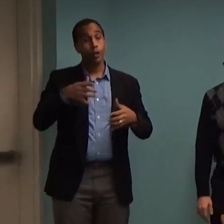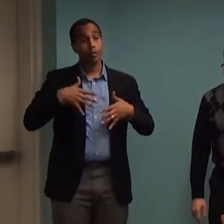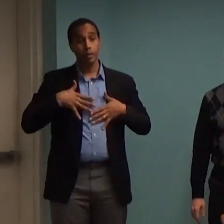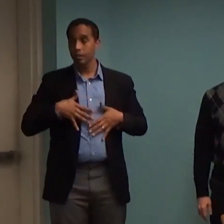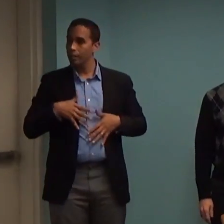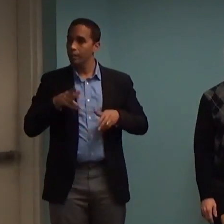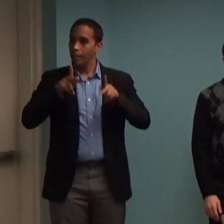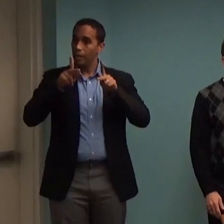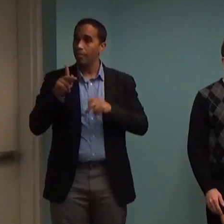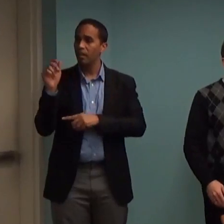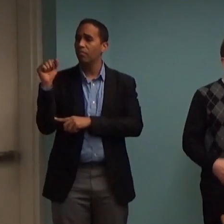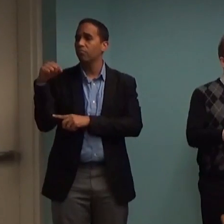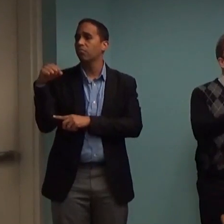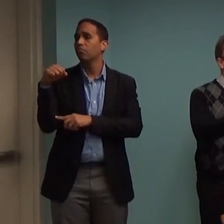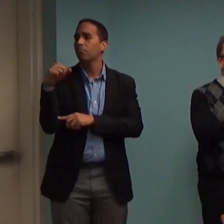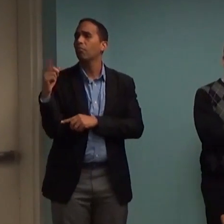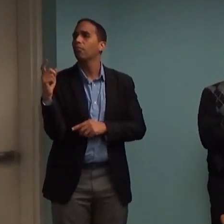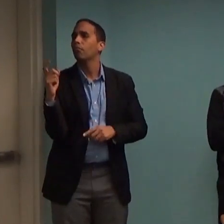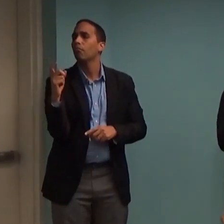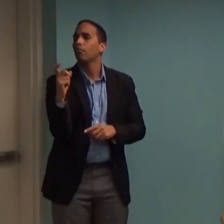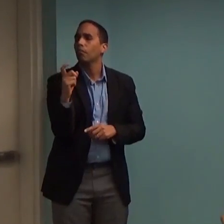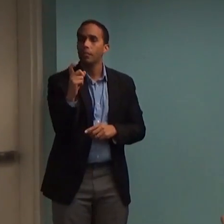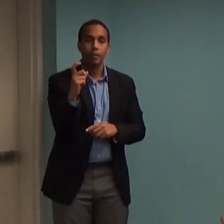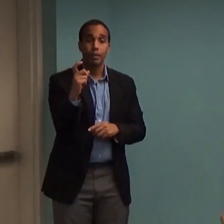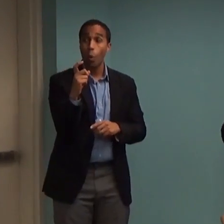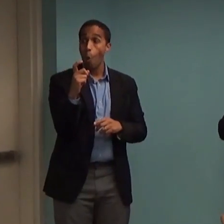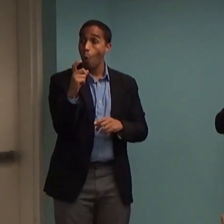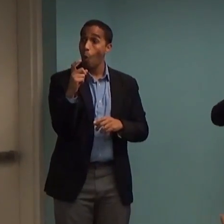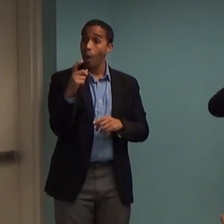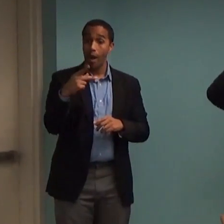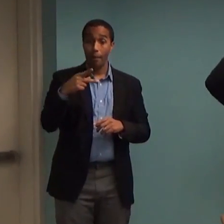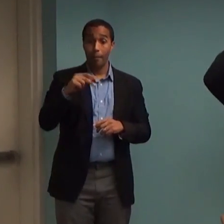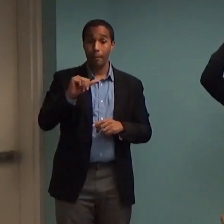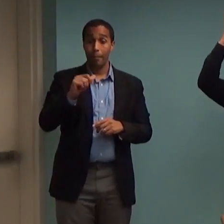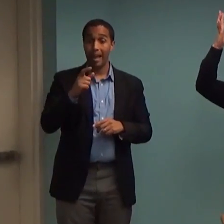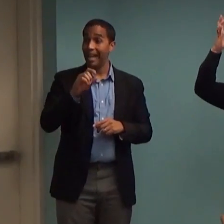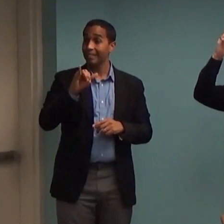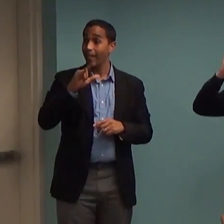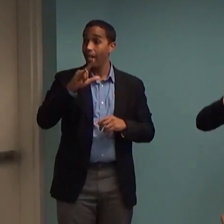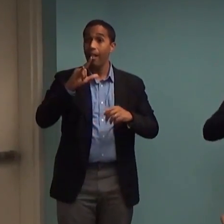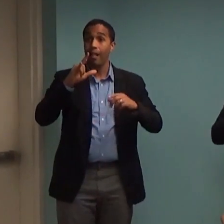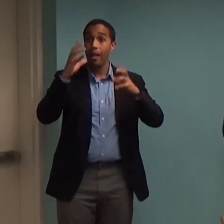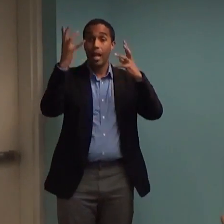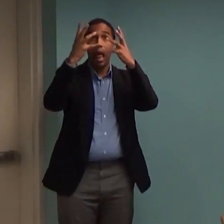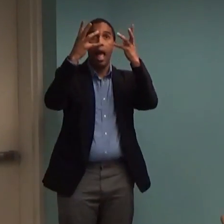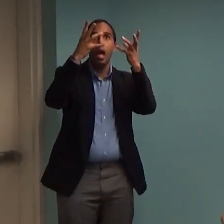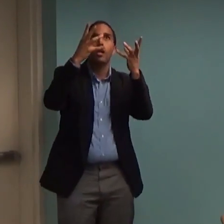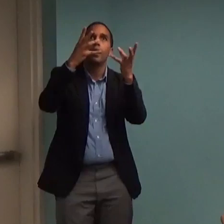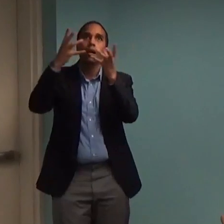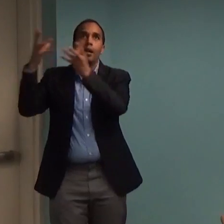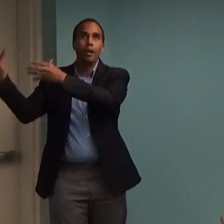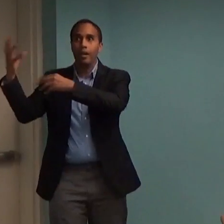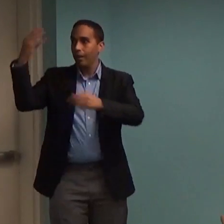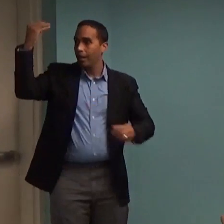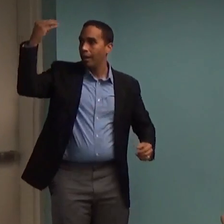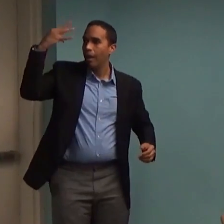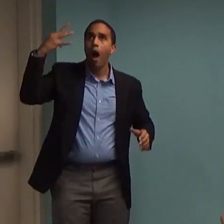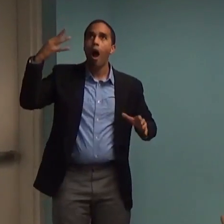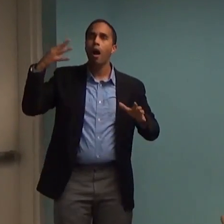of downtrodden. And then, oh, take Paxil. And all of a sudden, like the clouds lift. And then near the end, they'll say, side effects